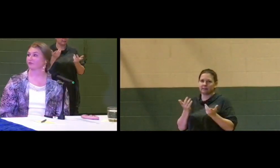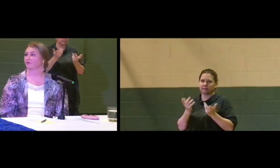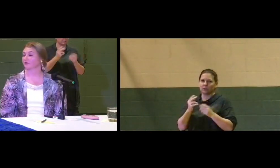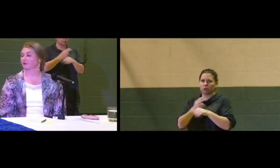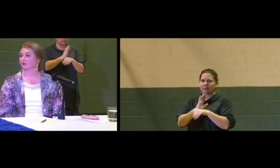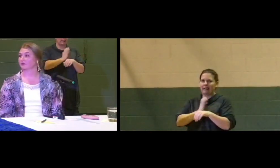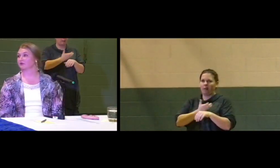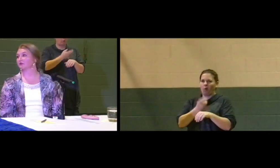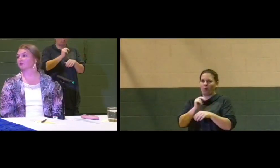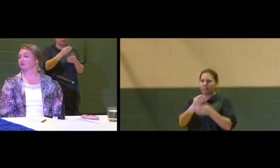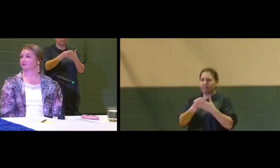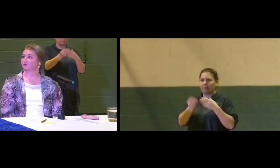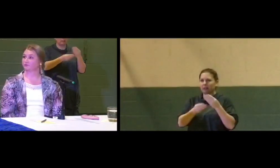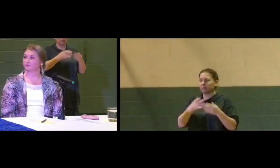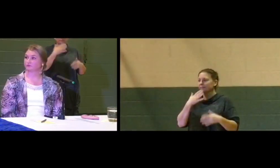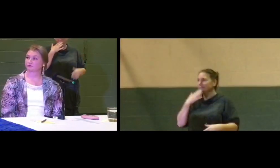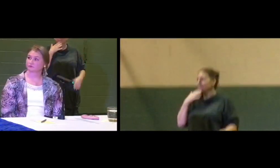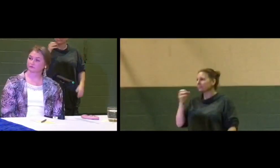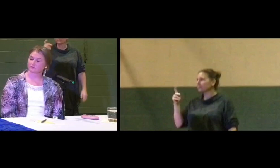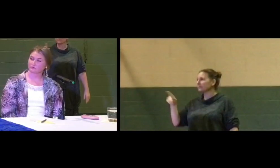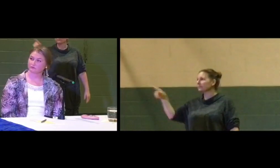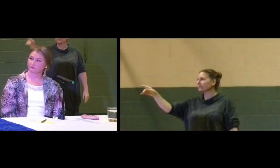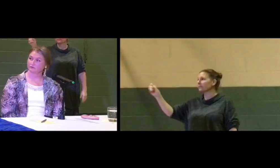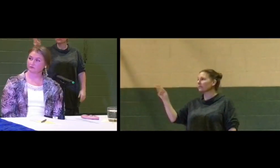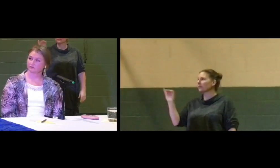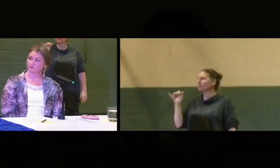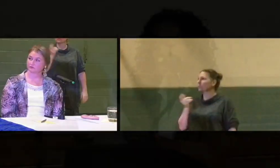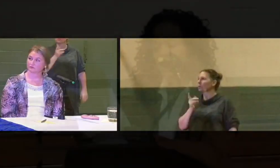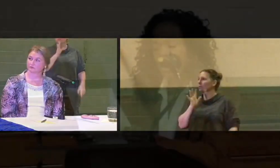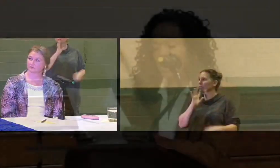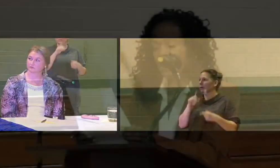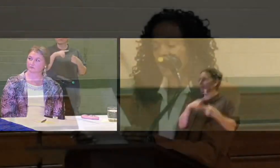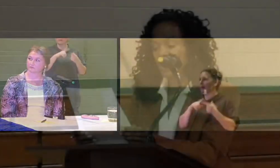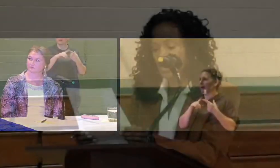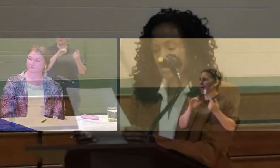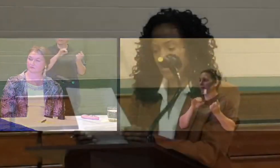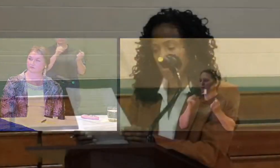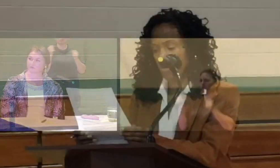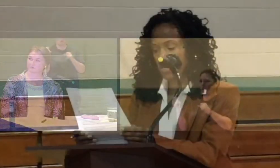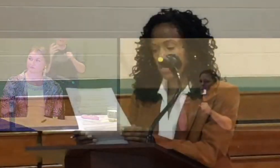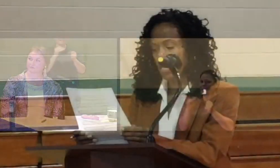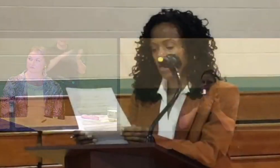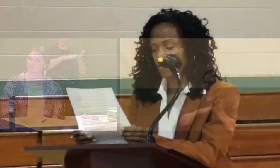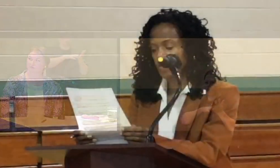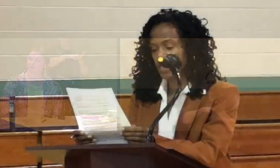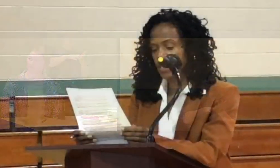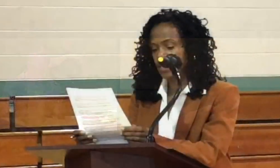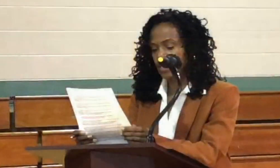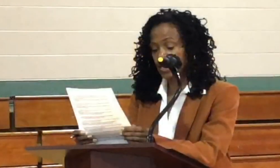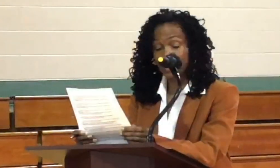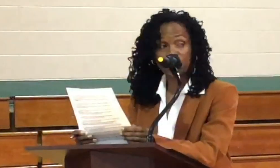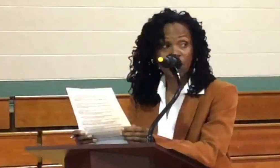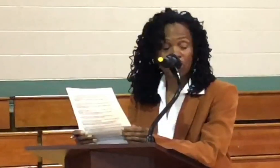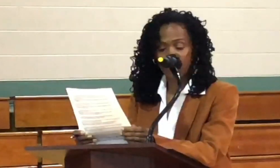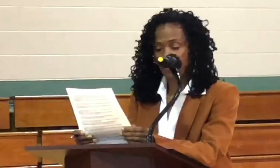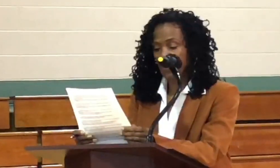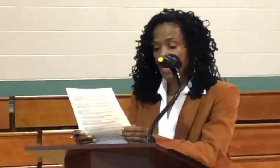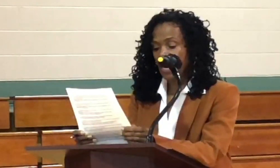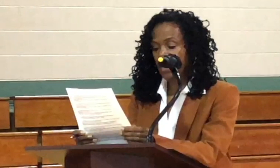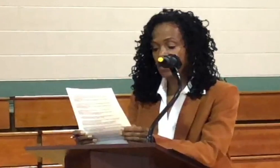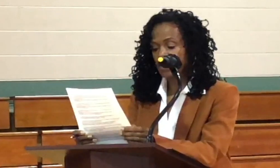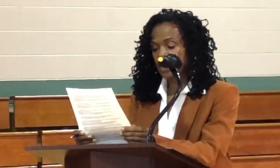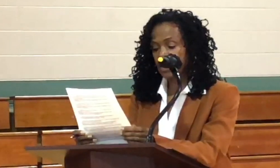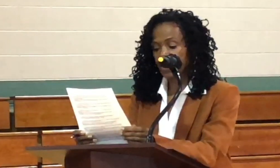Okay, thank you. Please share your thoughts on the strongest and weakest points of Flint's city charter,